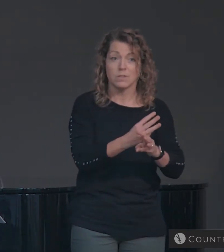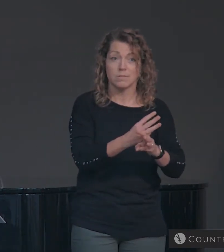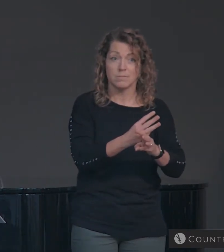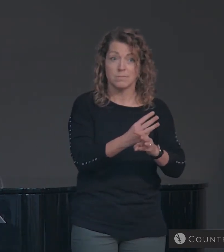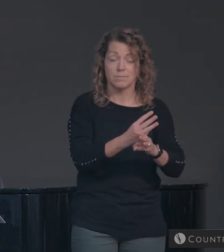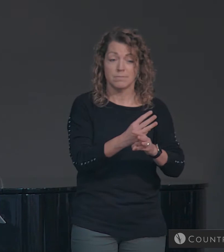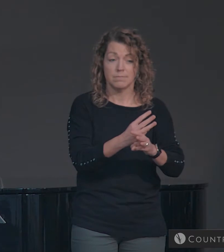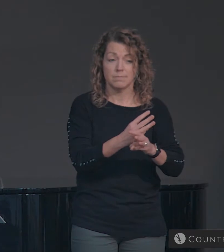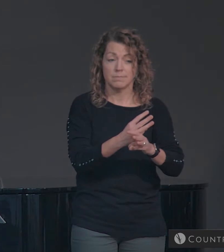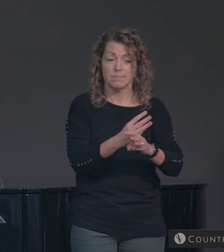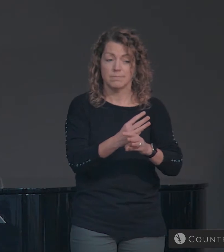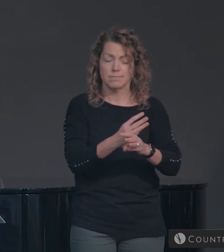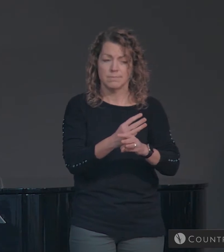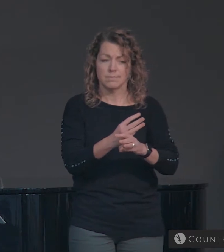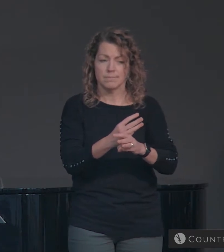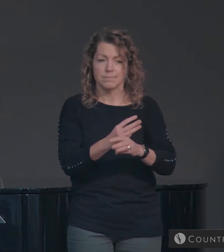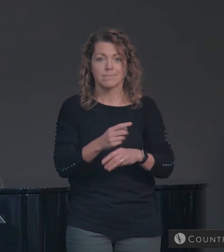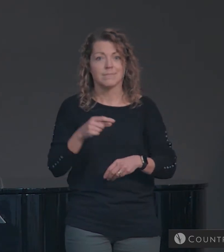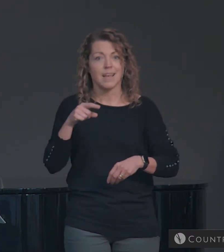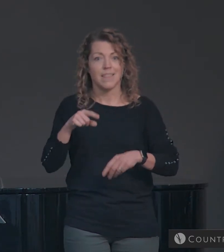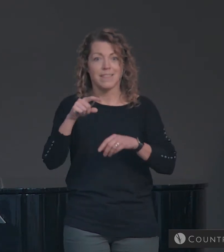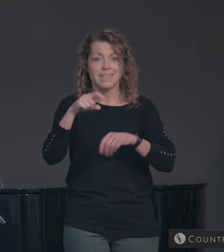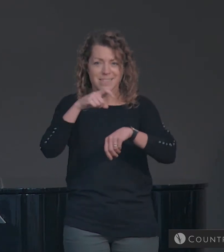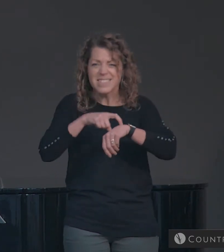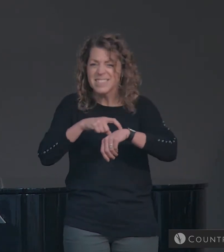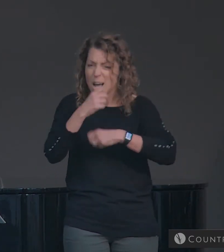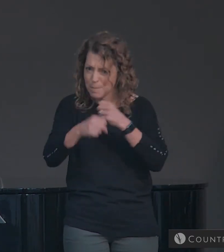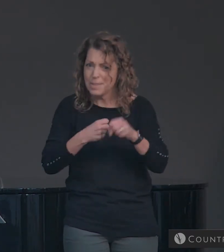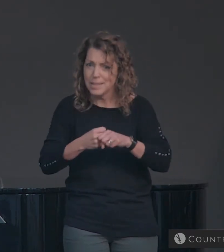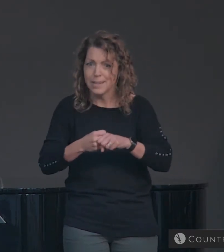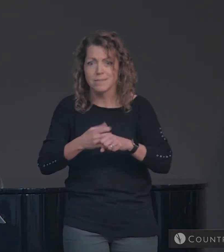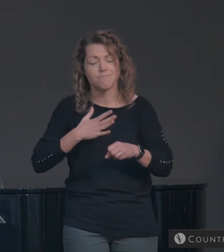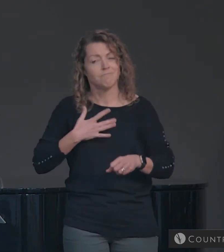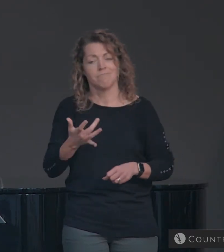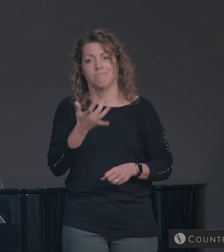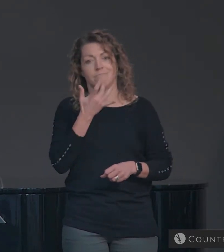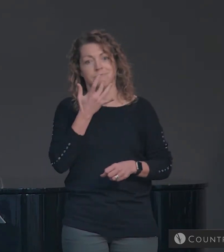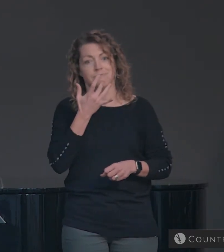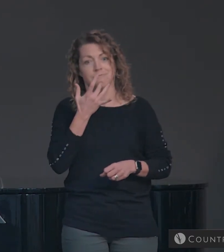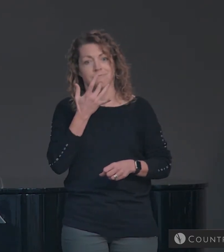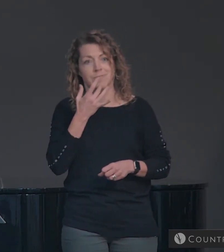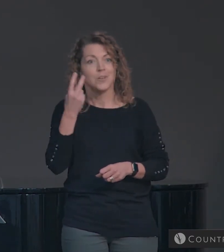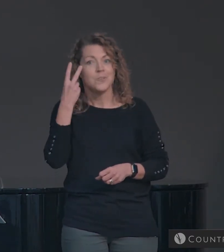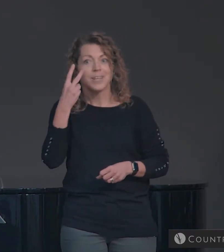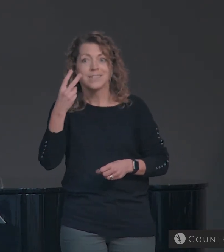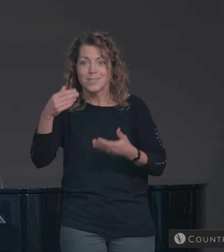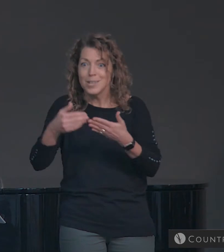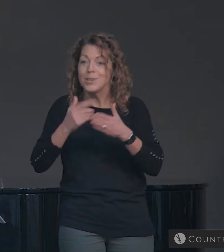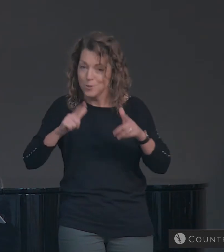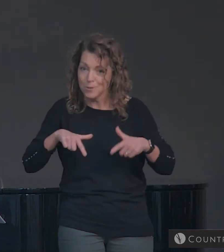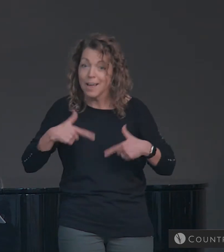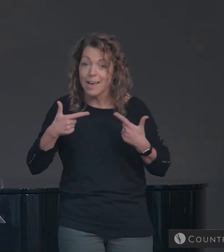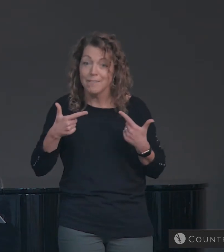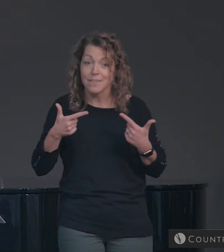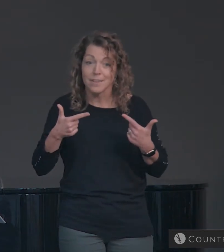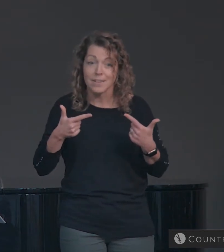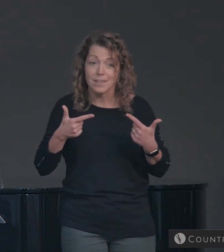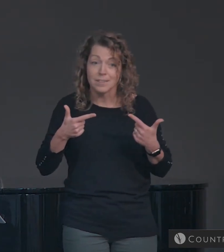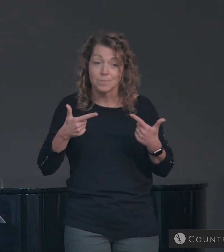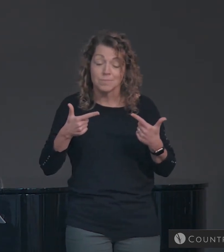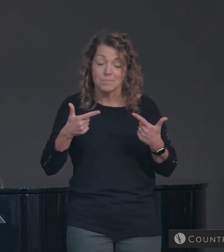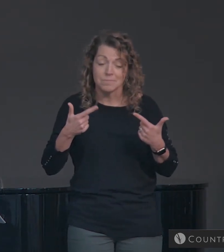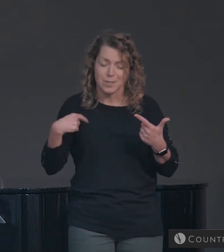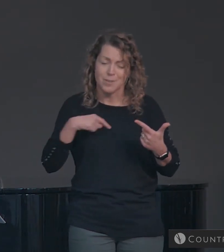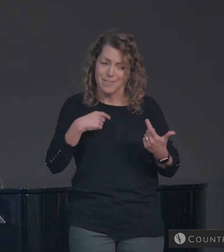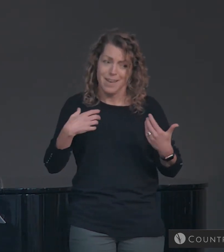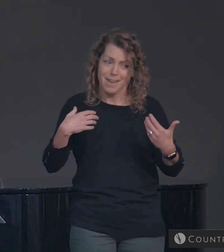We're in one of my favorite seasons of the year You can now look around you and see new life You know, we've been